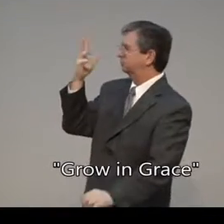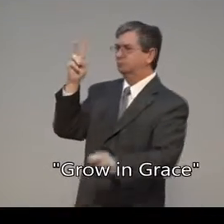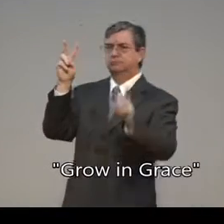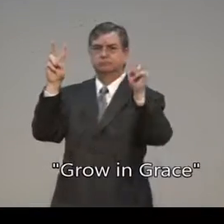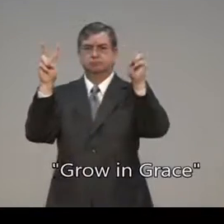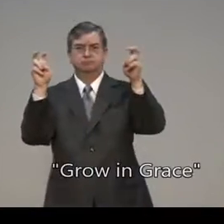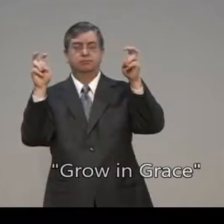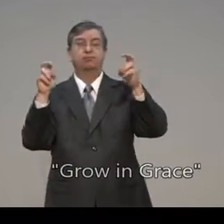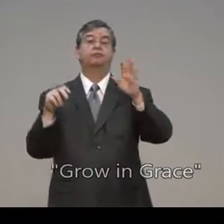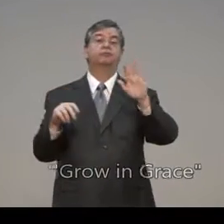in grace.